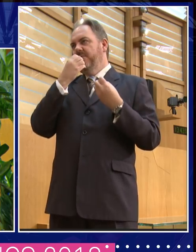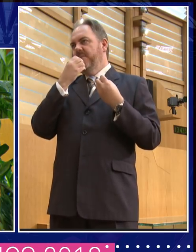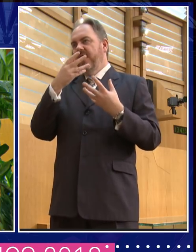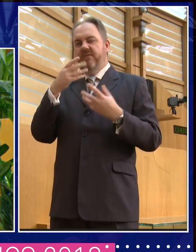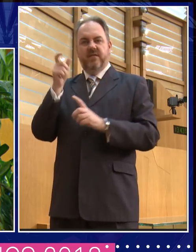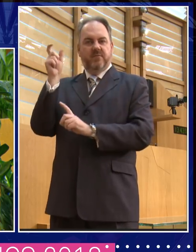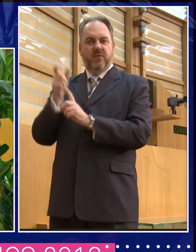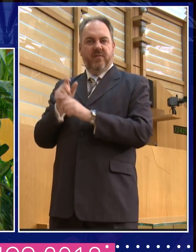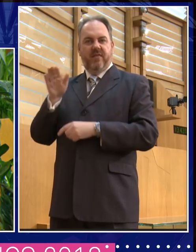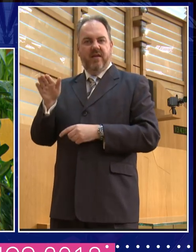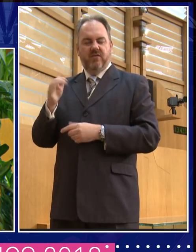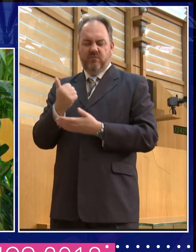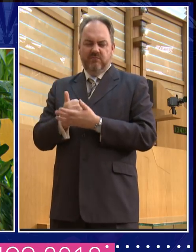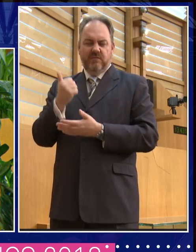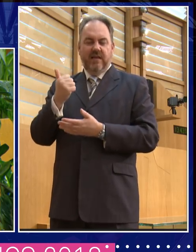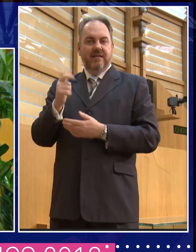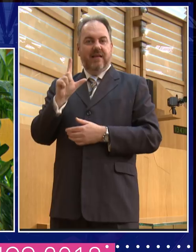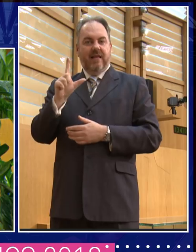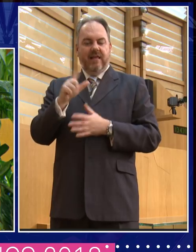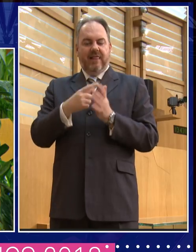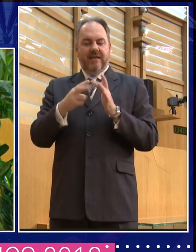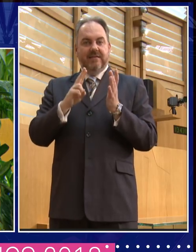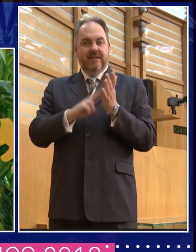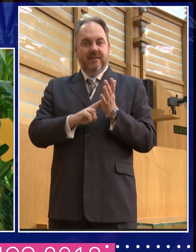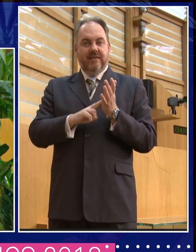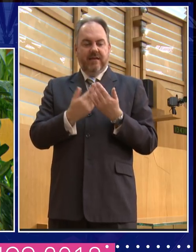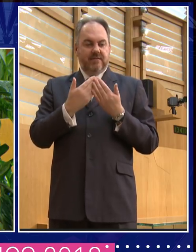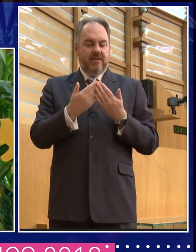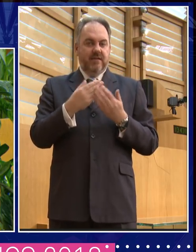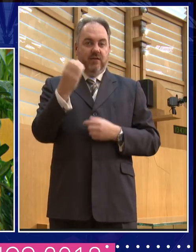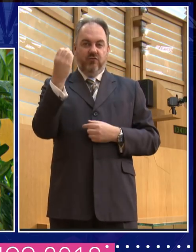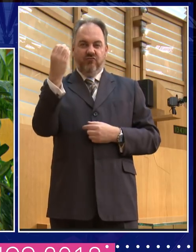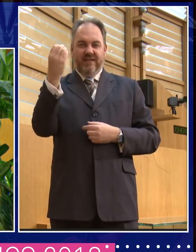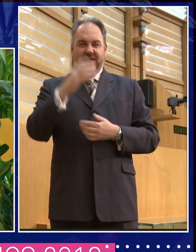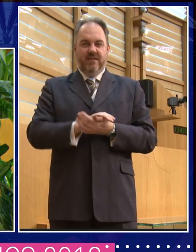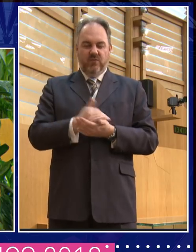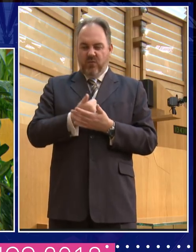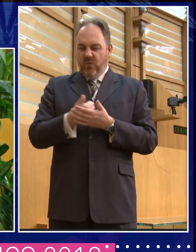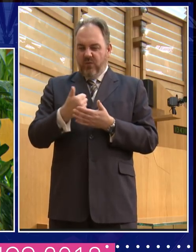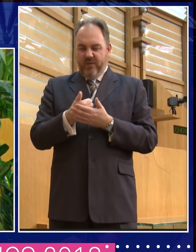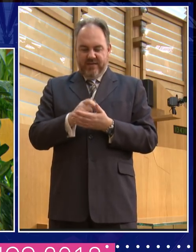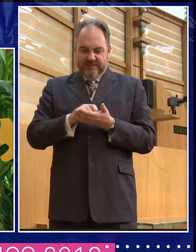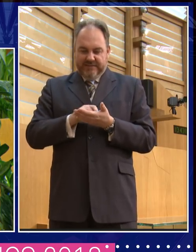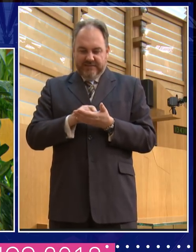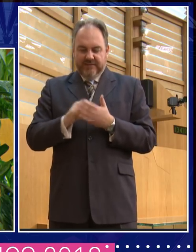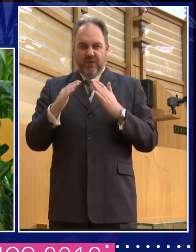gifted at Latin and Greek, often completing all terms homework in the first week and, exactly yes,